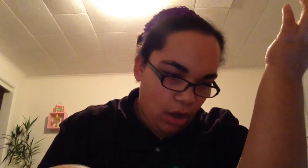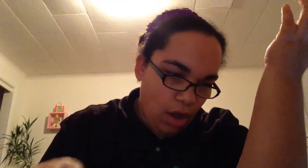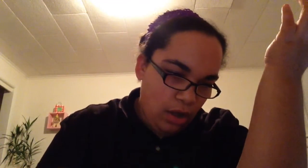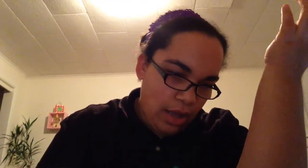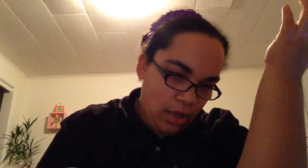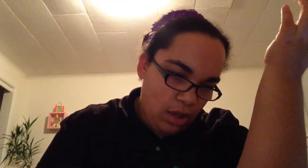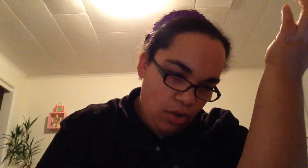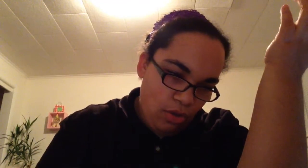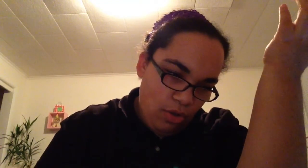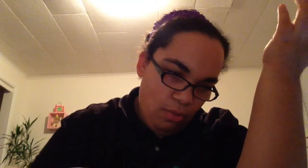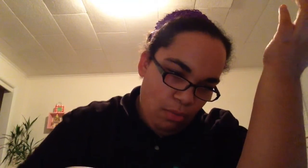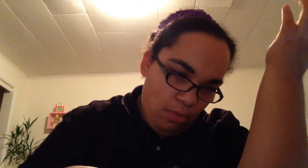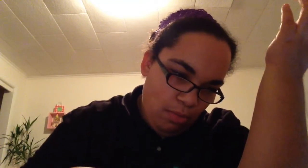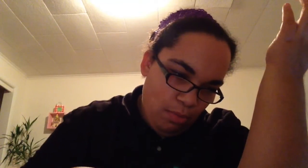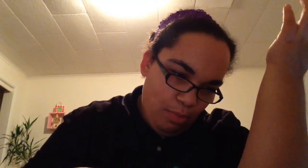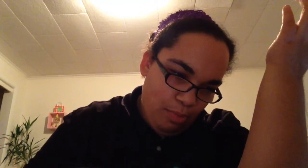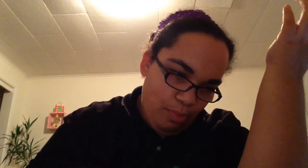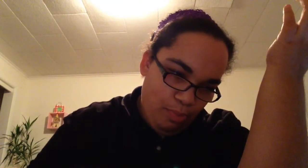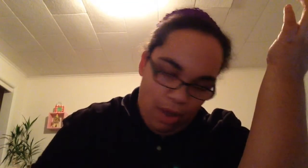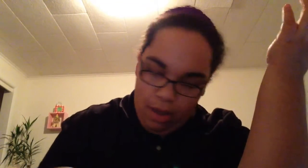Let's do the, um,